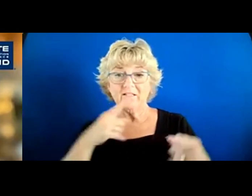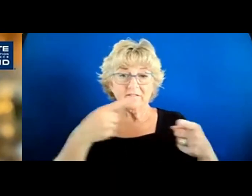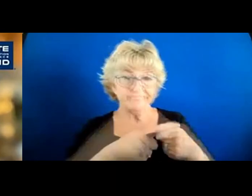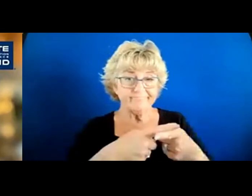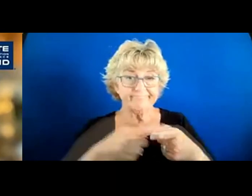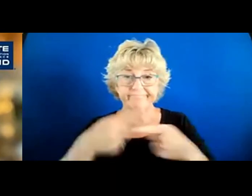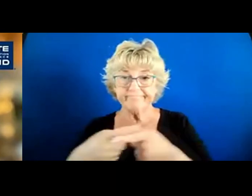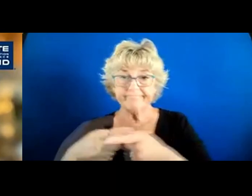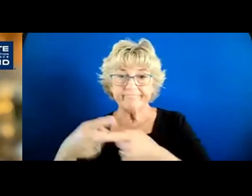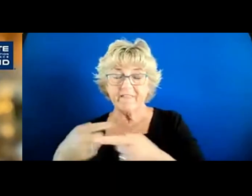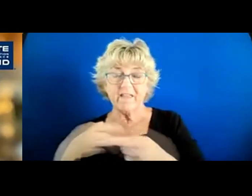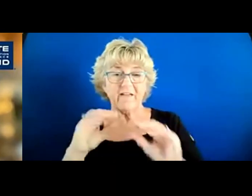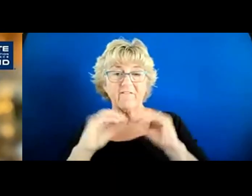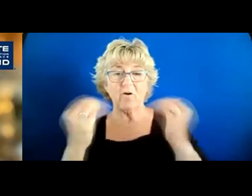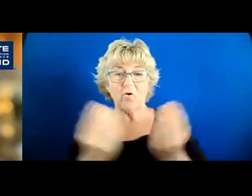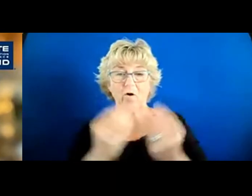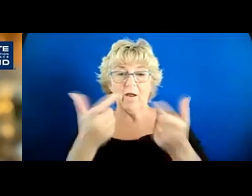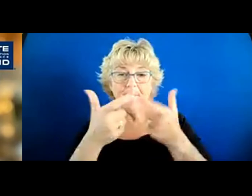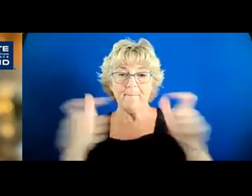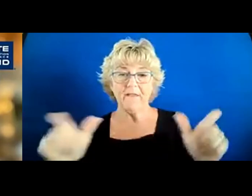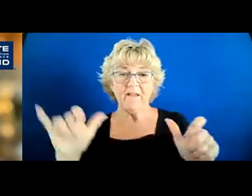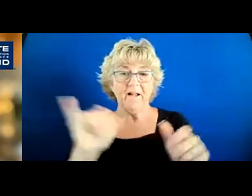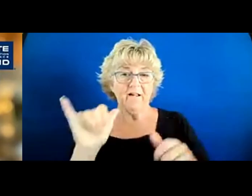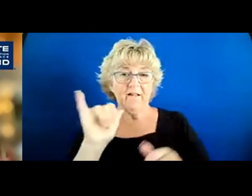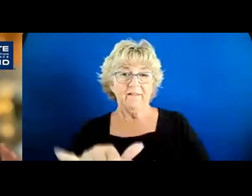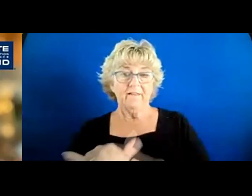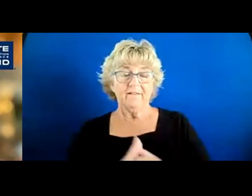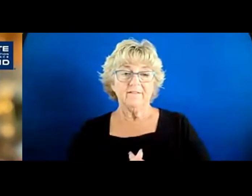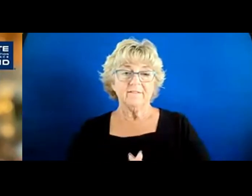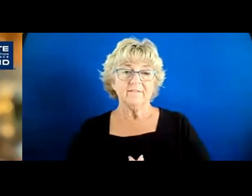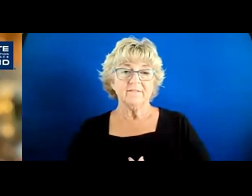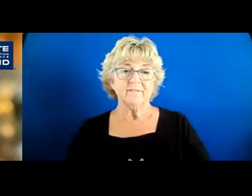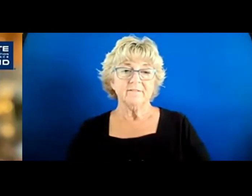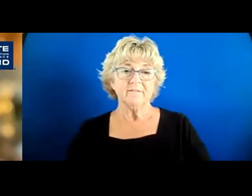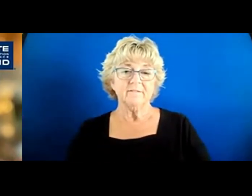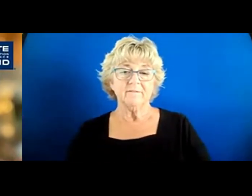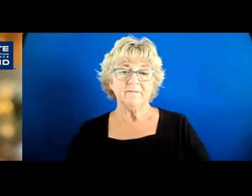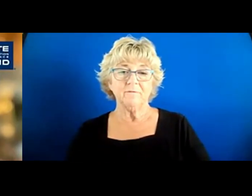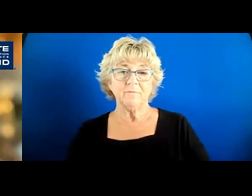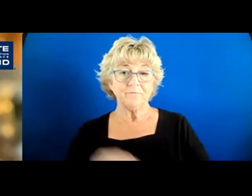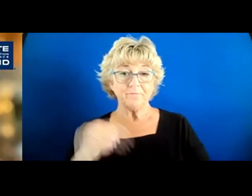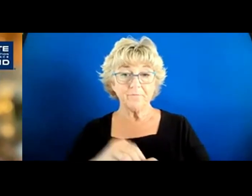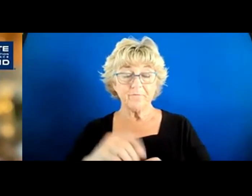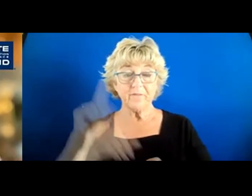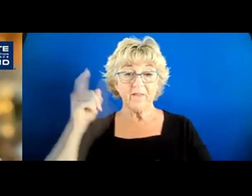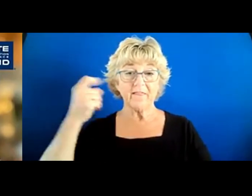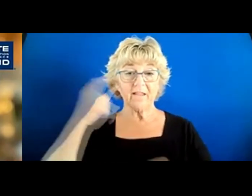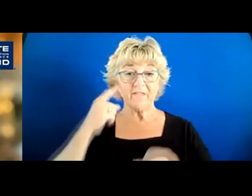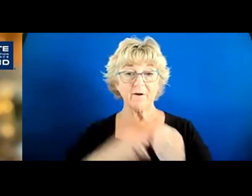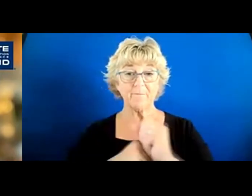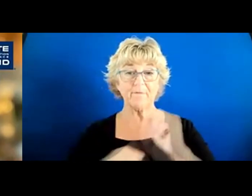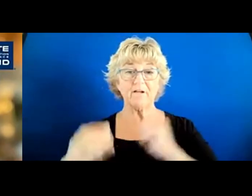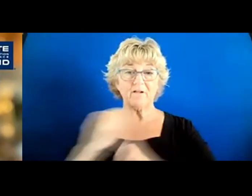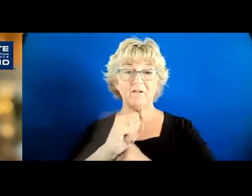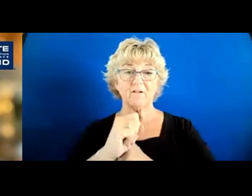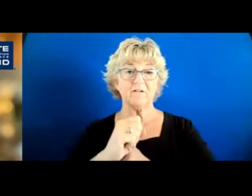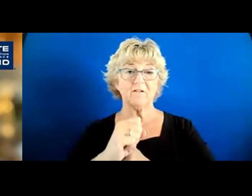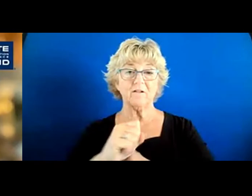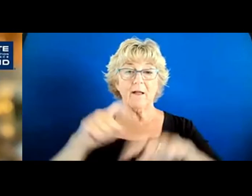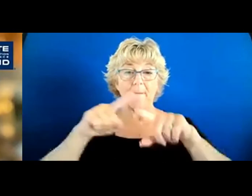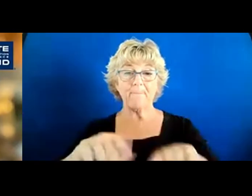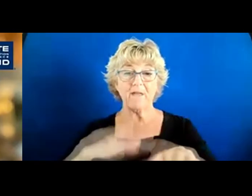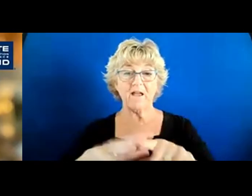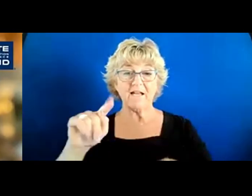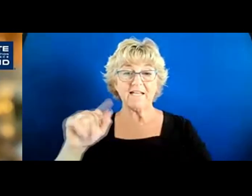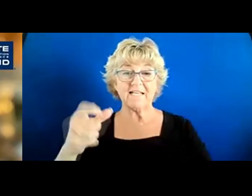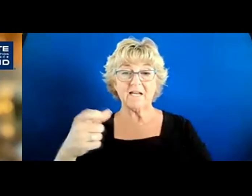having an organization like ours embedded in a government structure that is tax-based when we